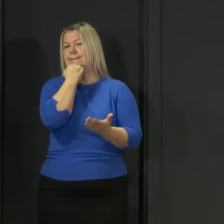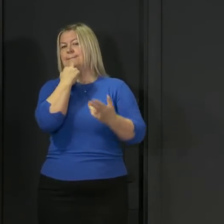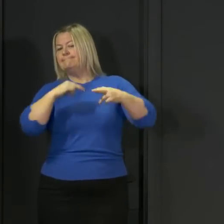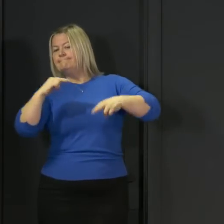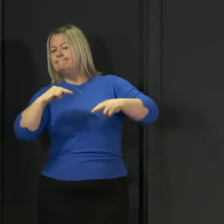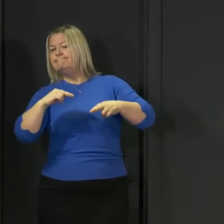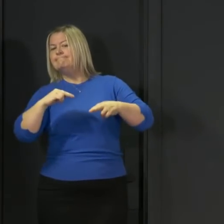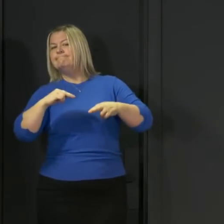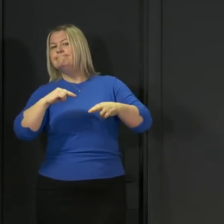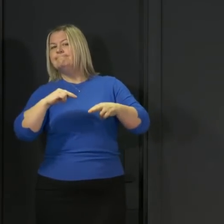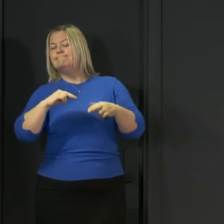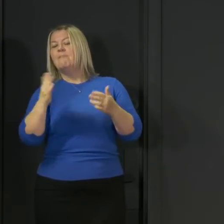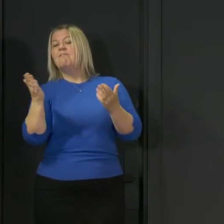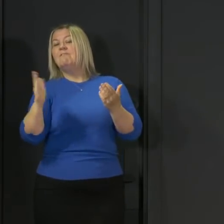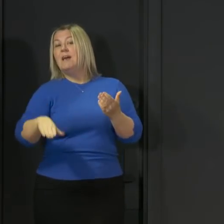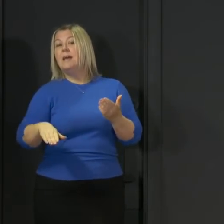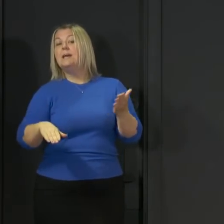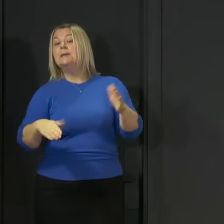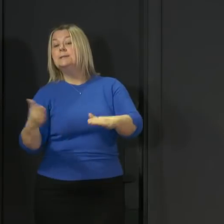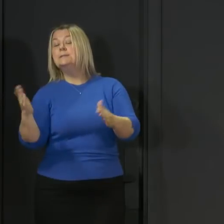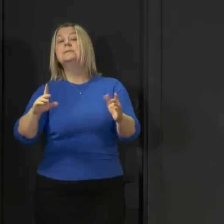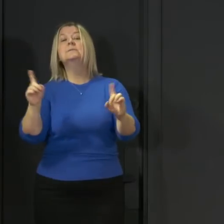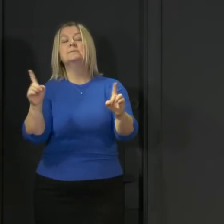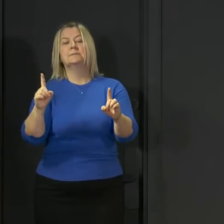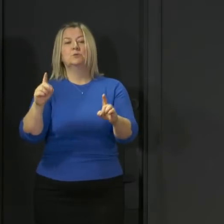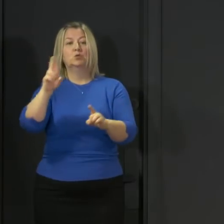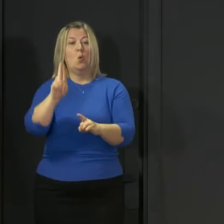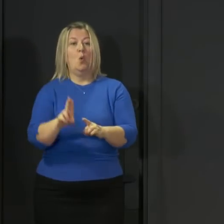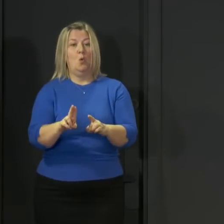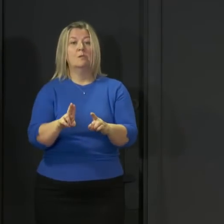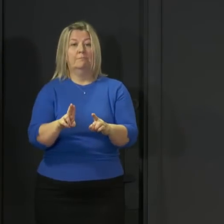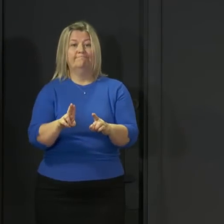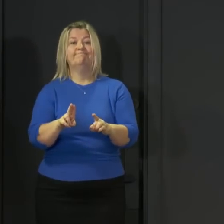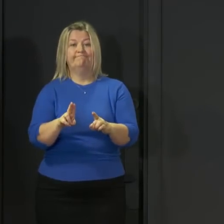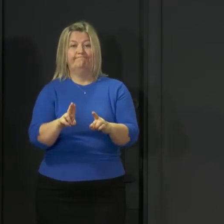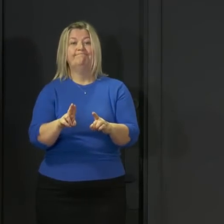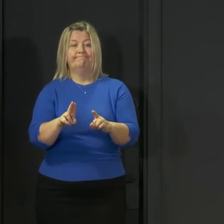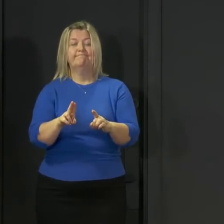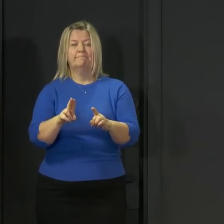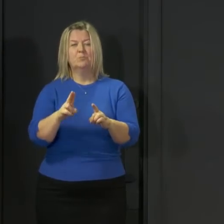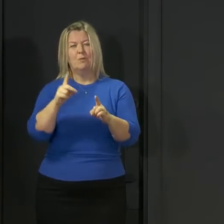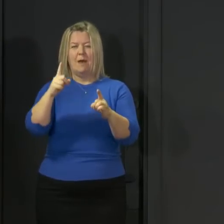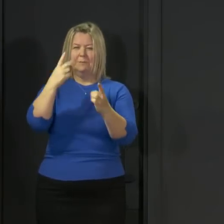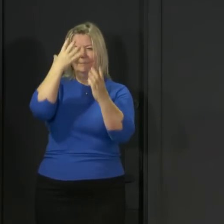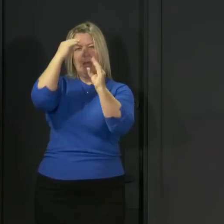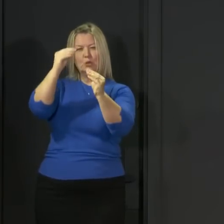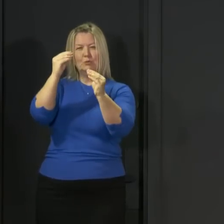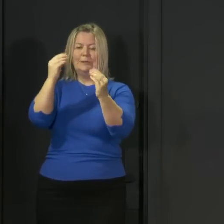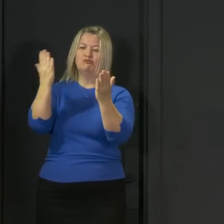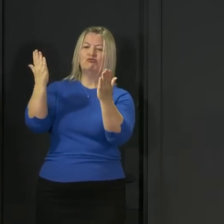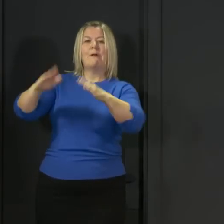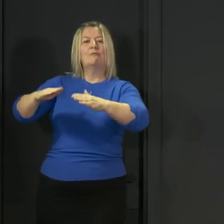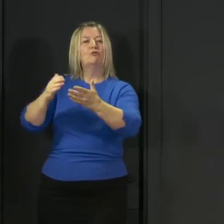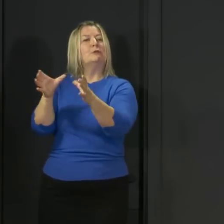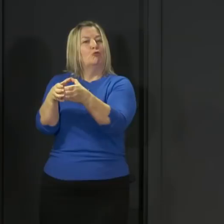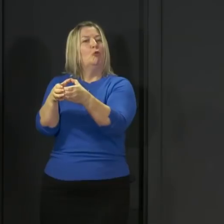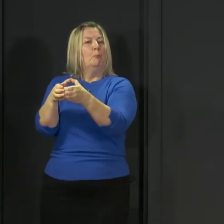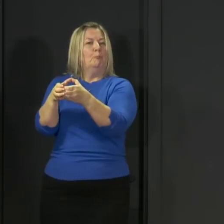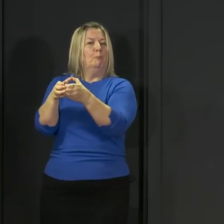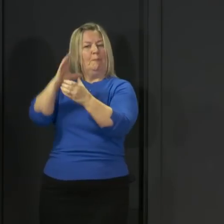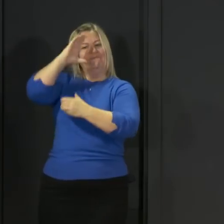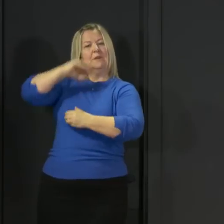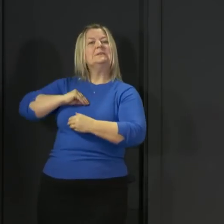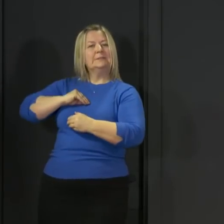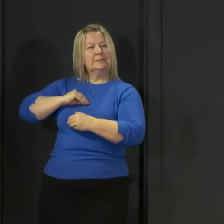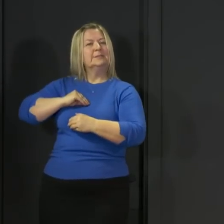a phased return to school, as guided by the considerations of the Education Recovery Group. And from Thursday onwards, we will also